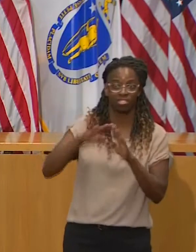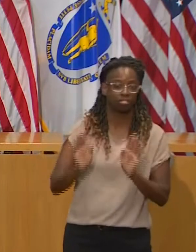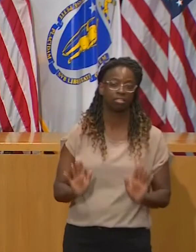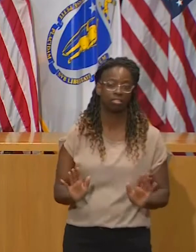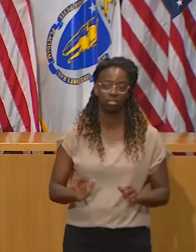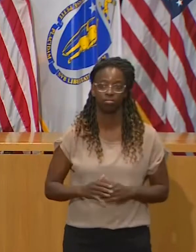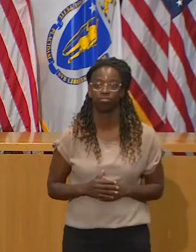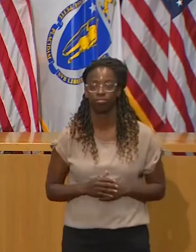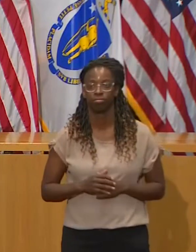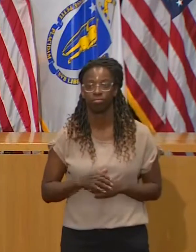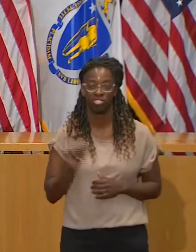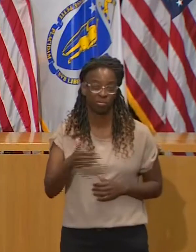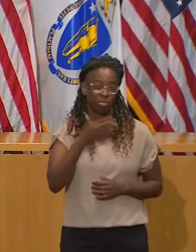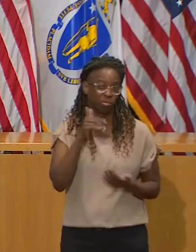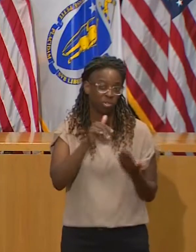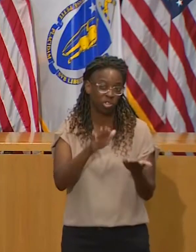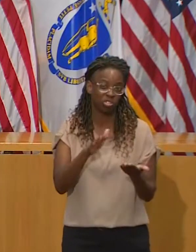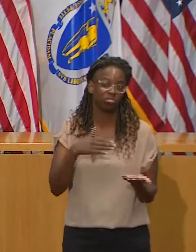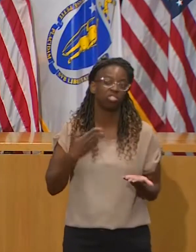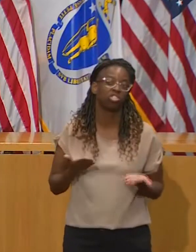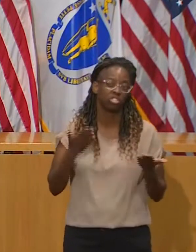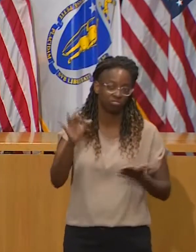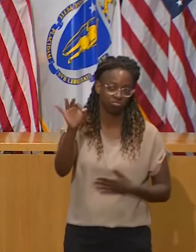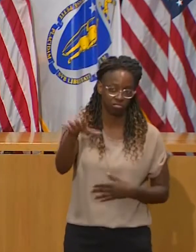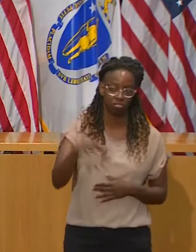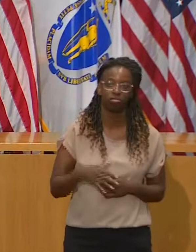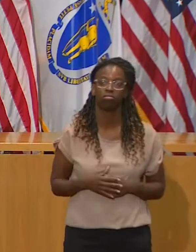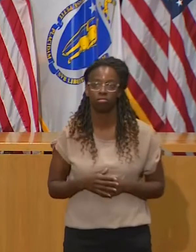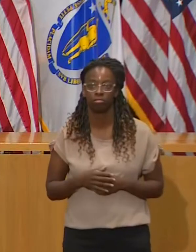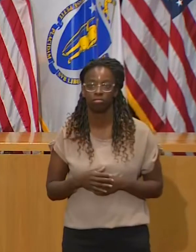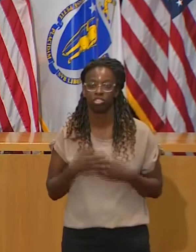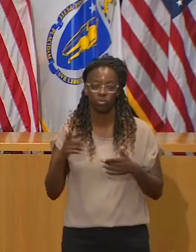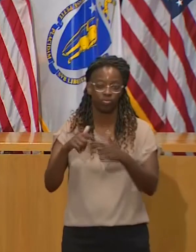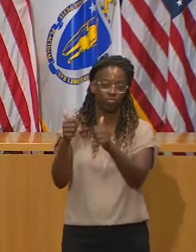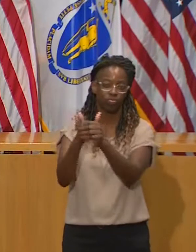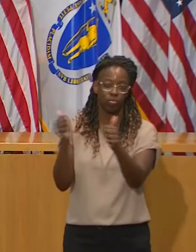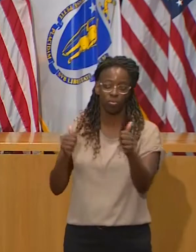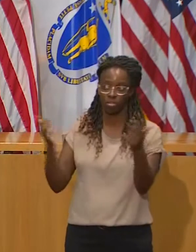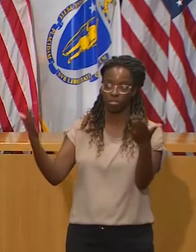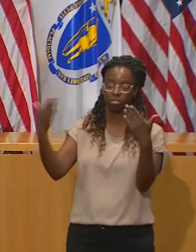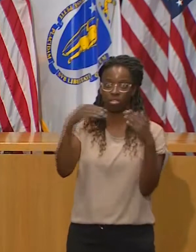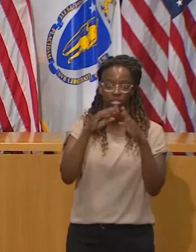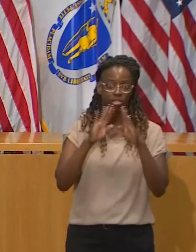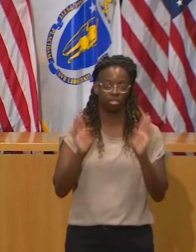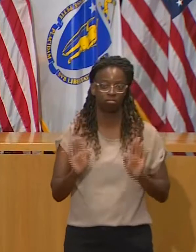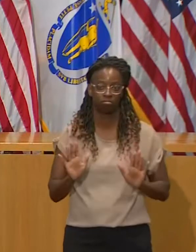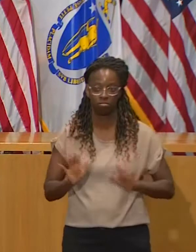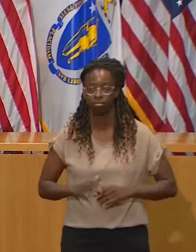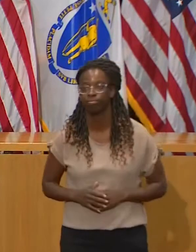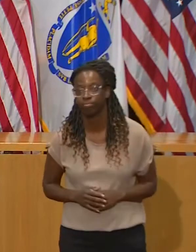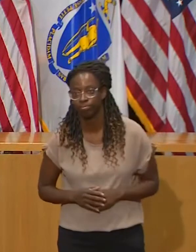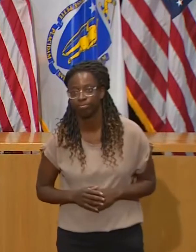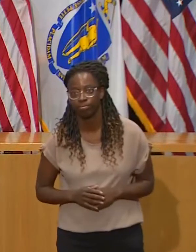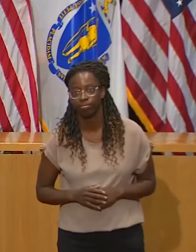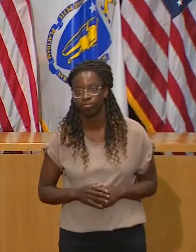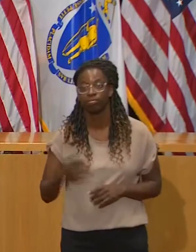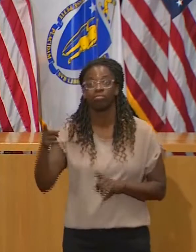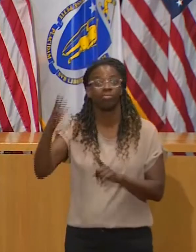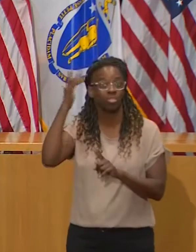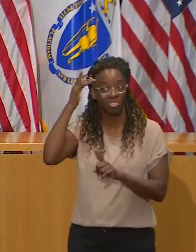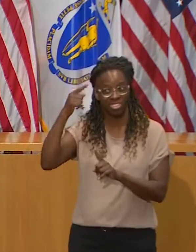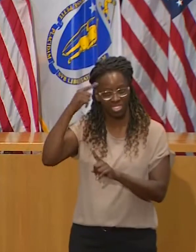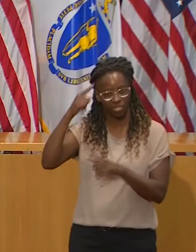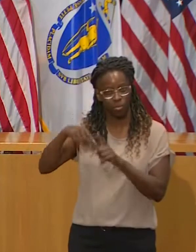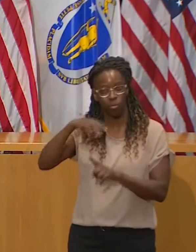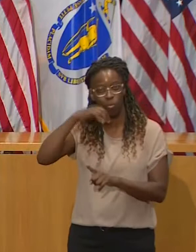virus to your parents, your grandparents or other loved ones. If folks do decide to gather with family members outside